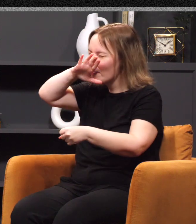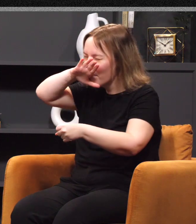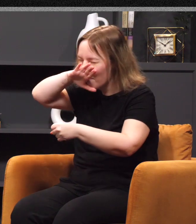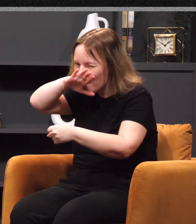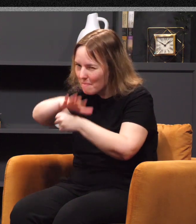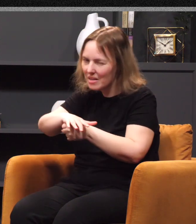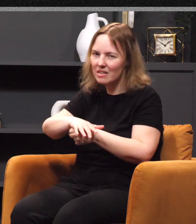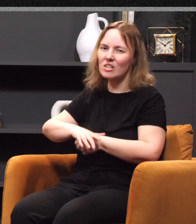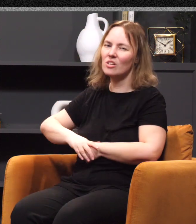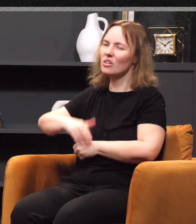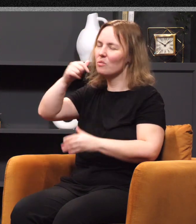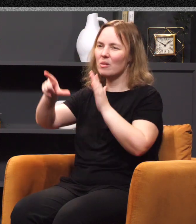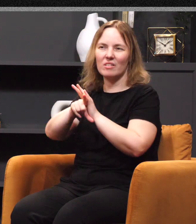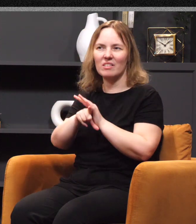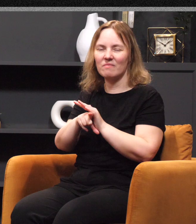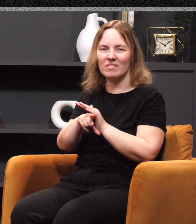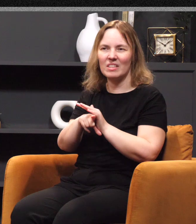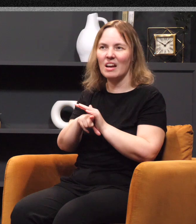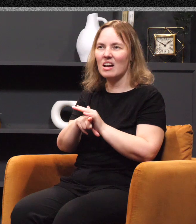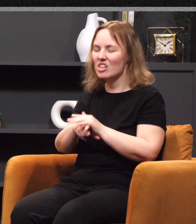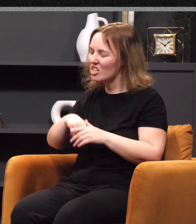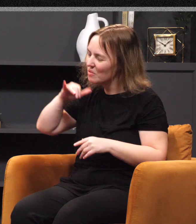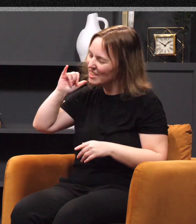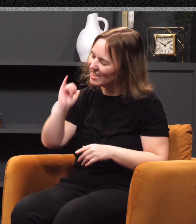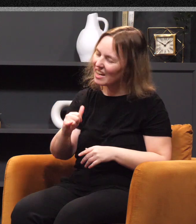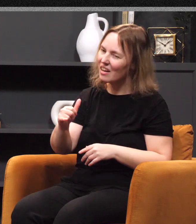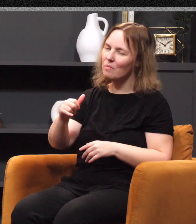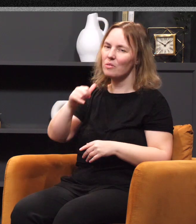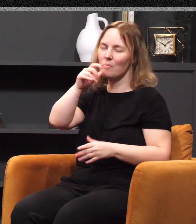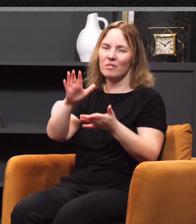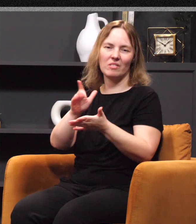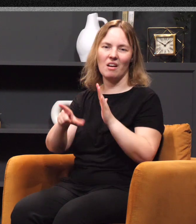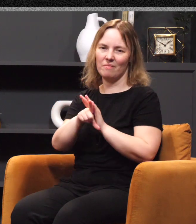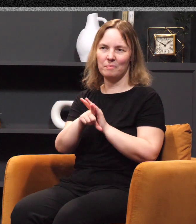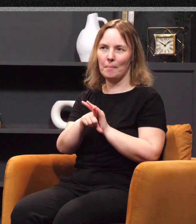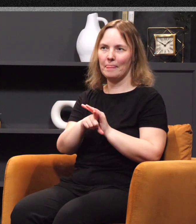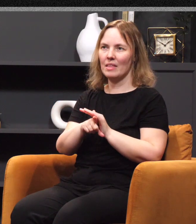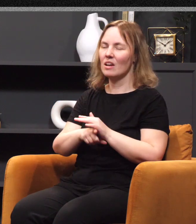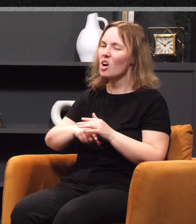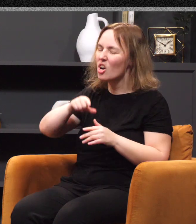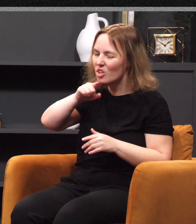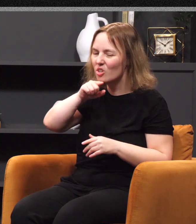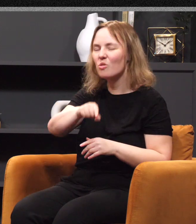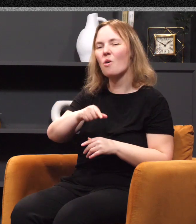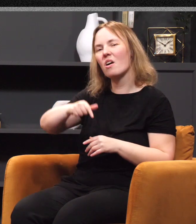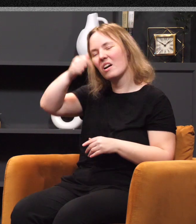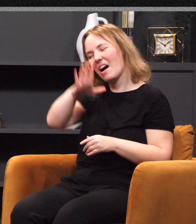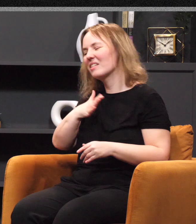commitment to her mother-in-law. She couldn't shake her, couldn't get rid of her. No, I am staying with you. Your God's going to be my God. Your people are my people. I'm